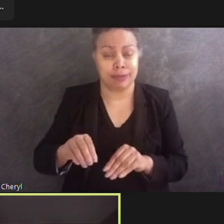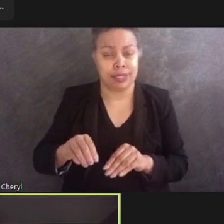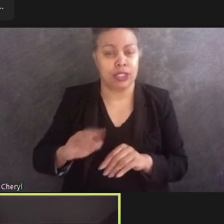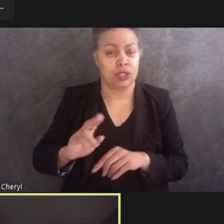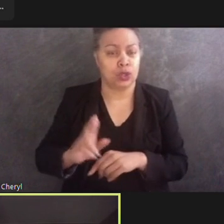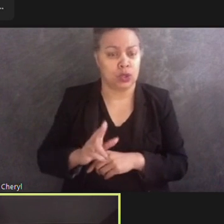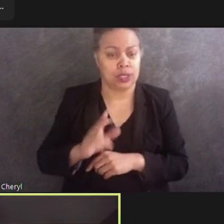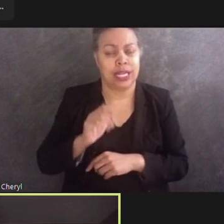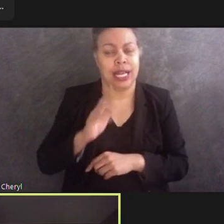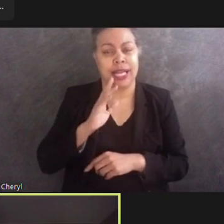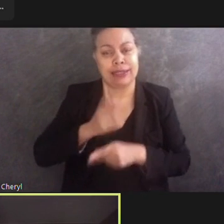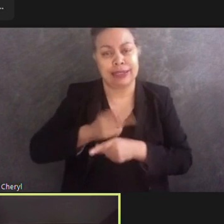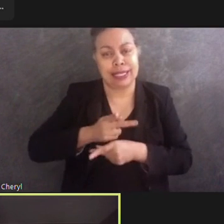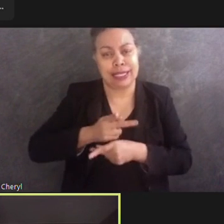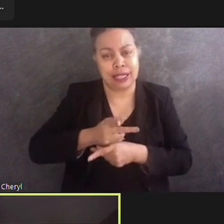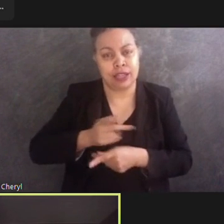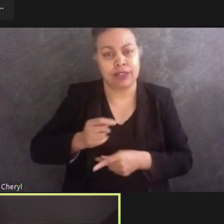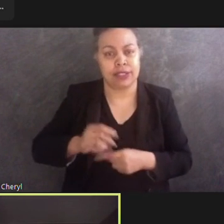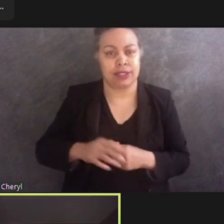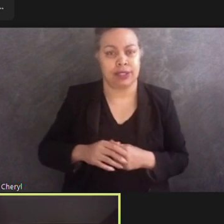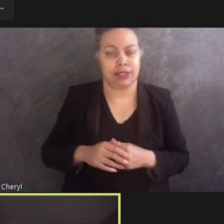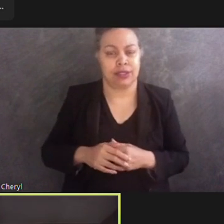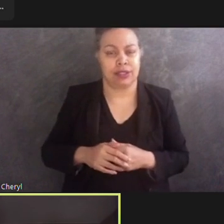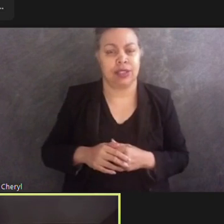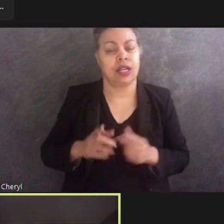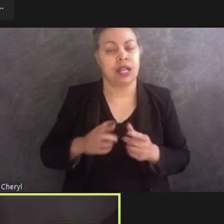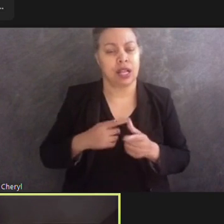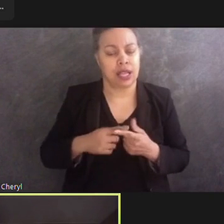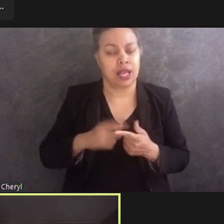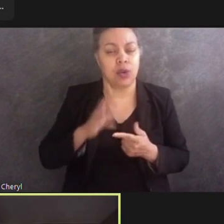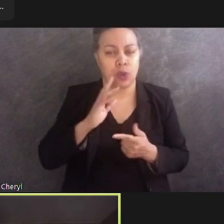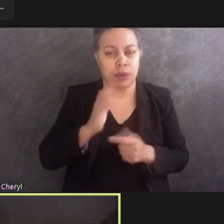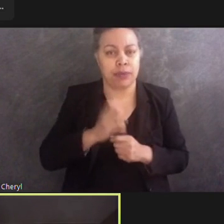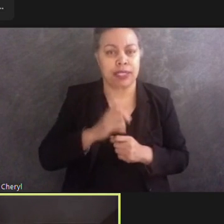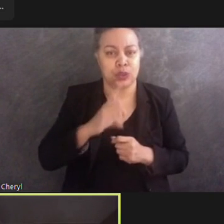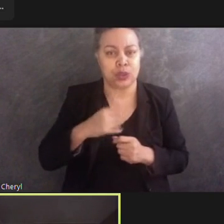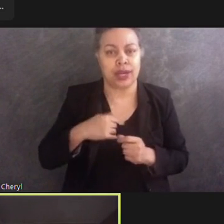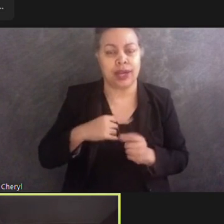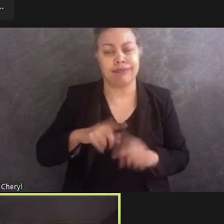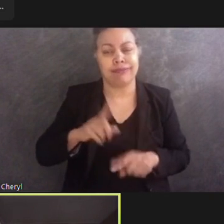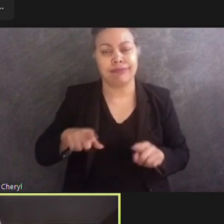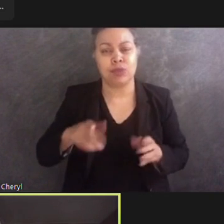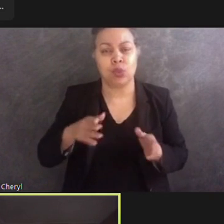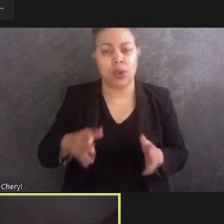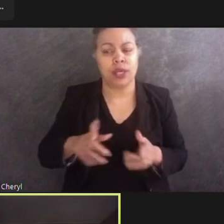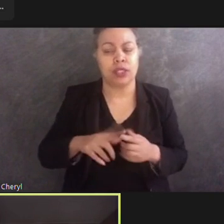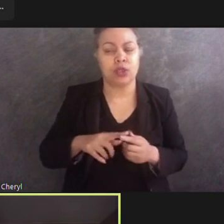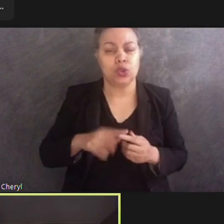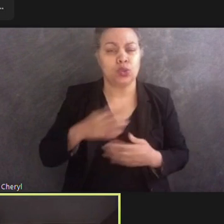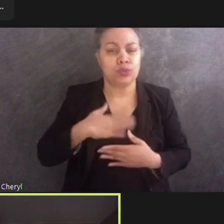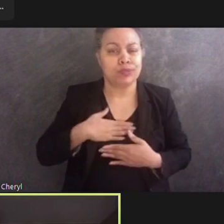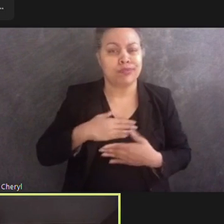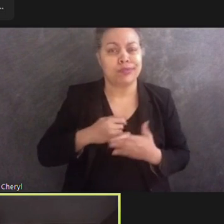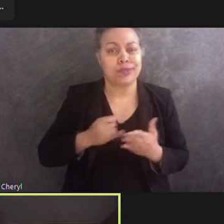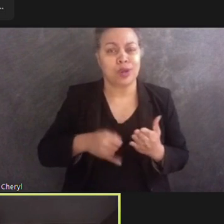care of it so that they provide those alternative ways of accessing the arts for full inclusion for all.